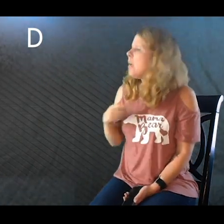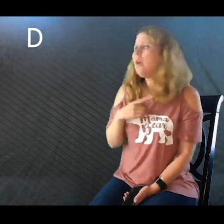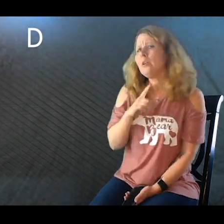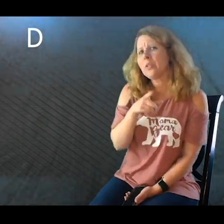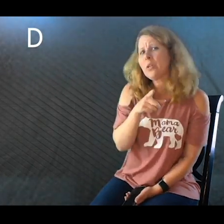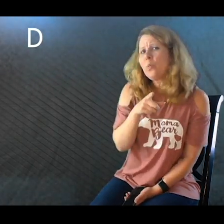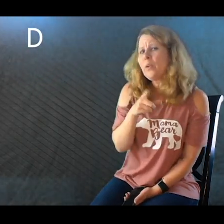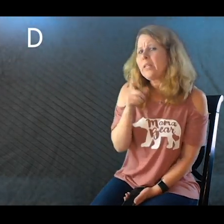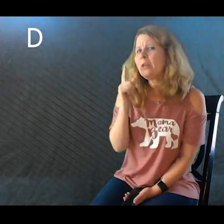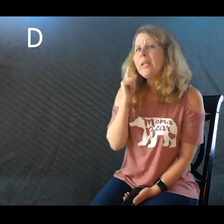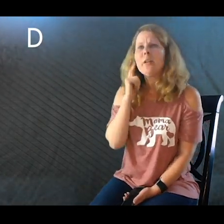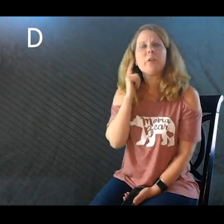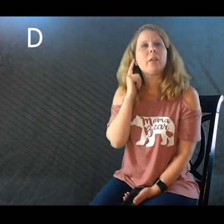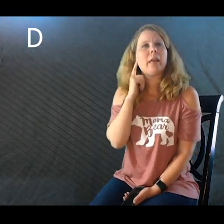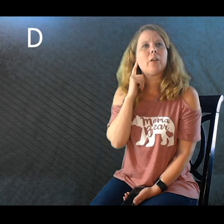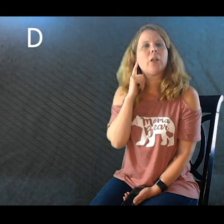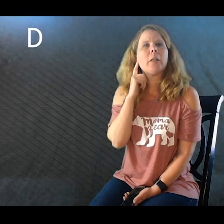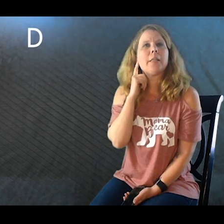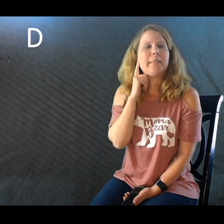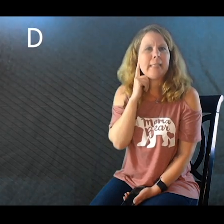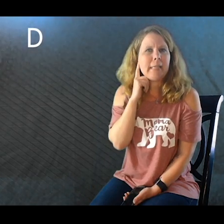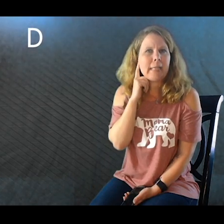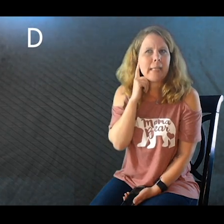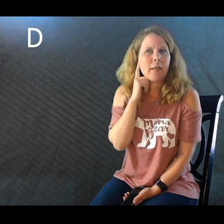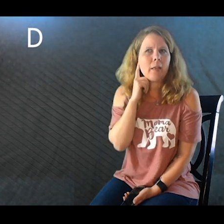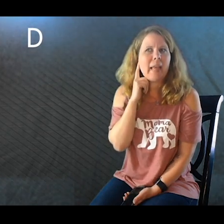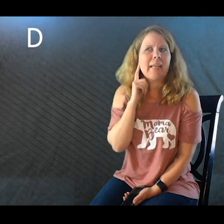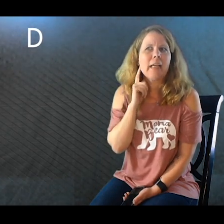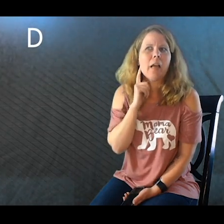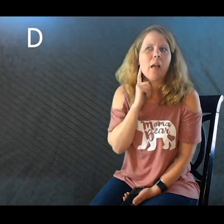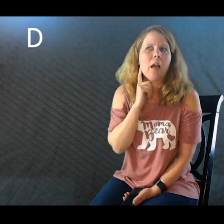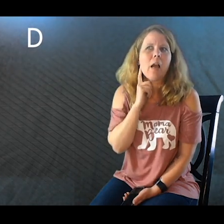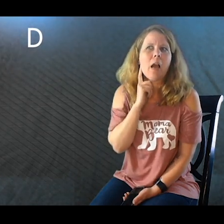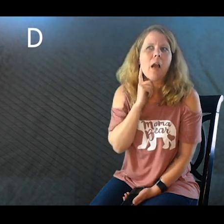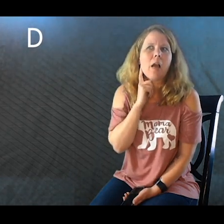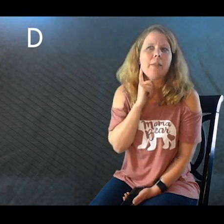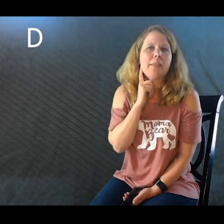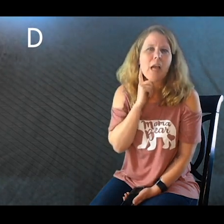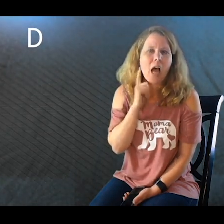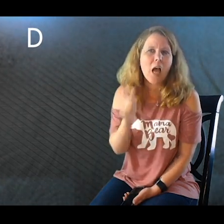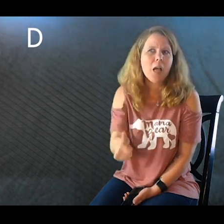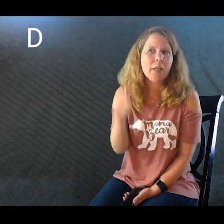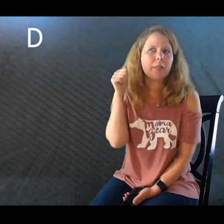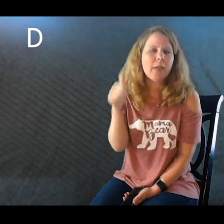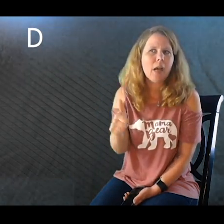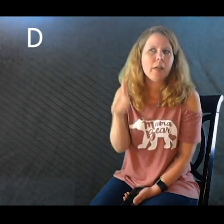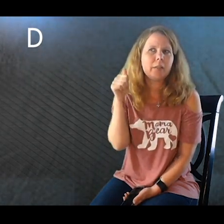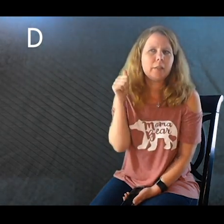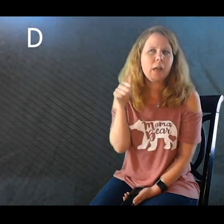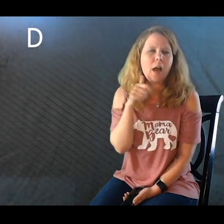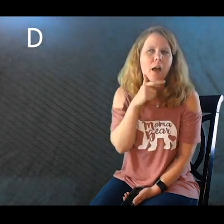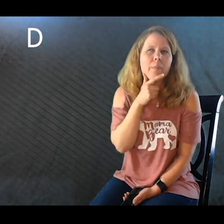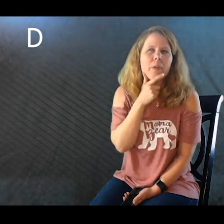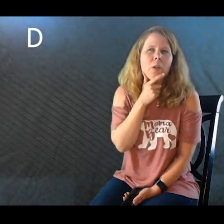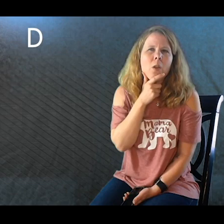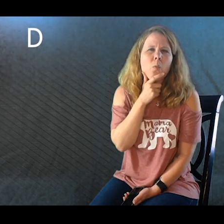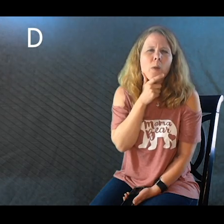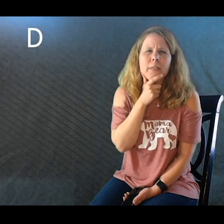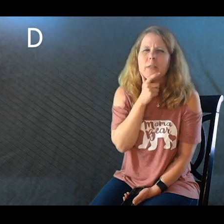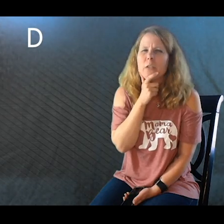So when you hear the letter D, like duh, duh, duh, what does